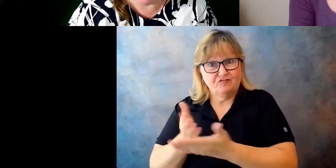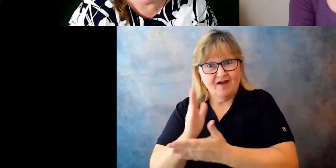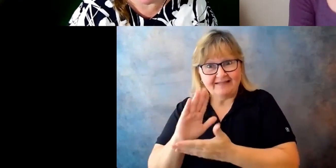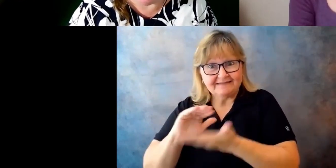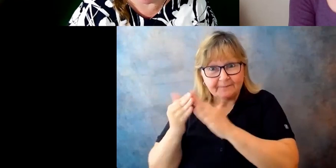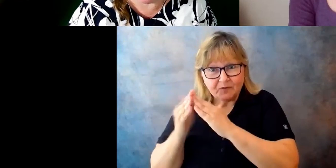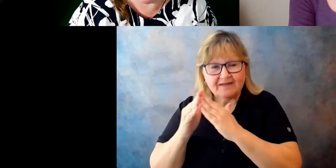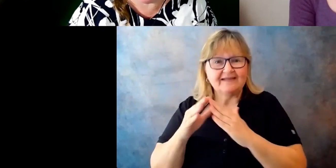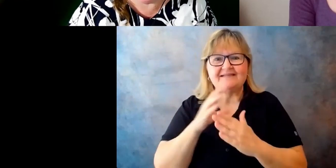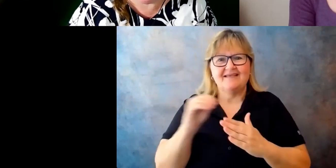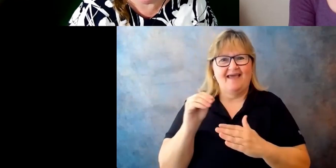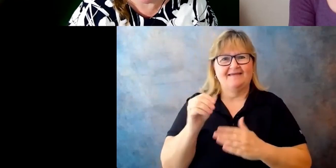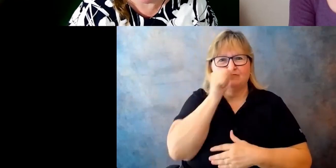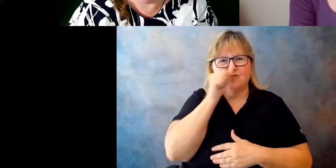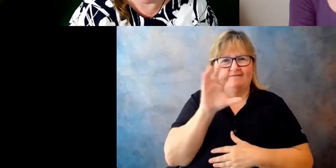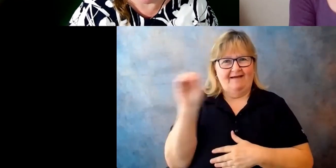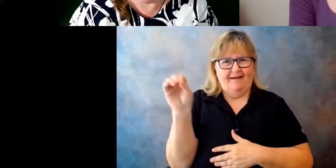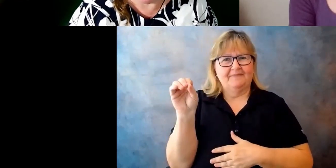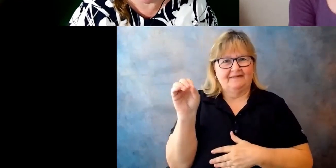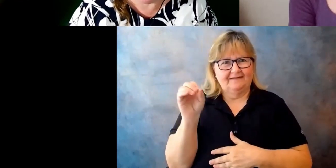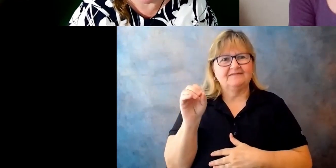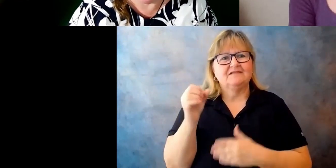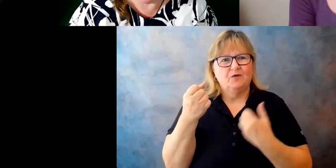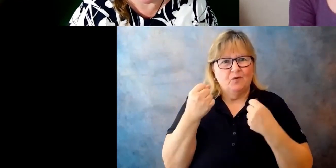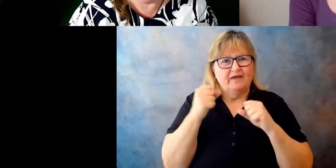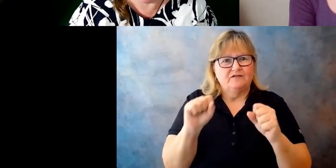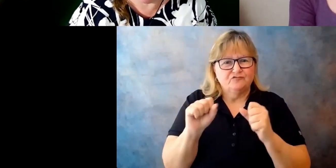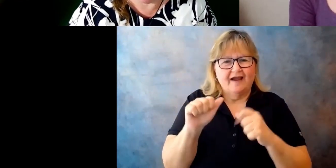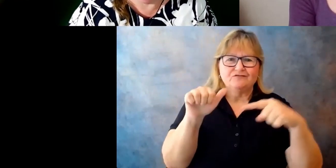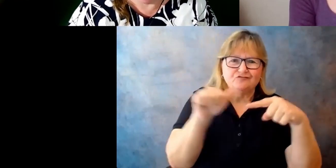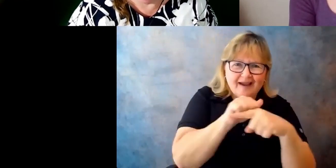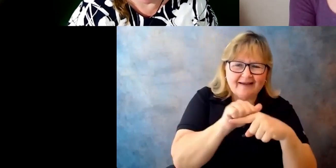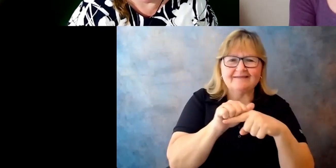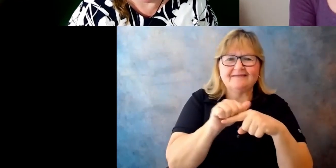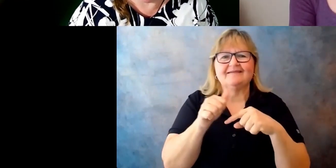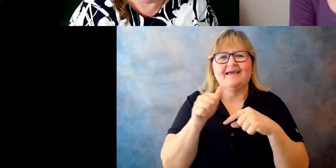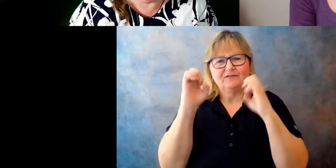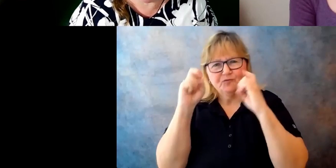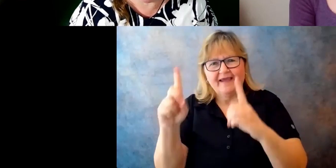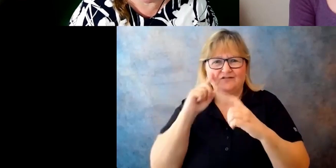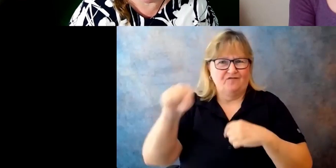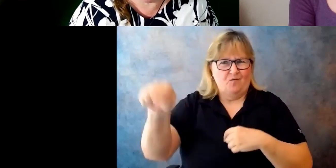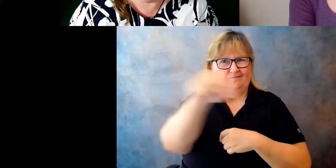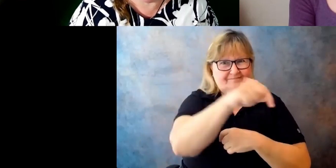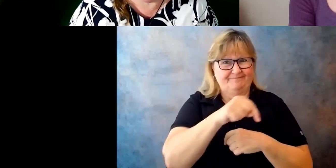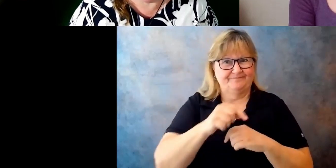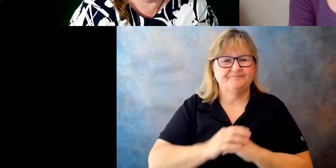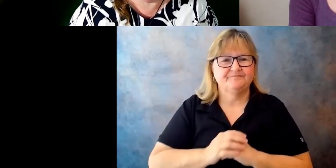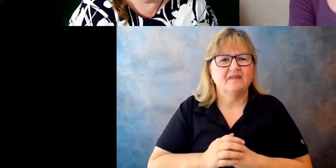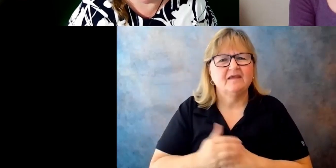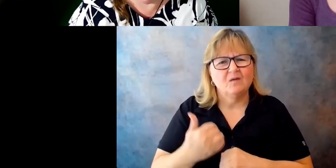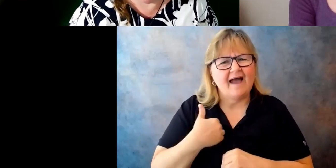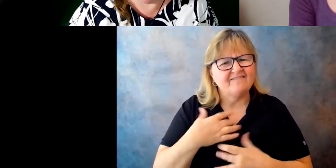strategic advocacy, convening, and training and education. We have a very interesting